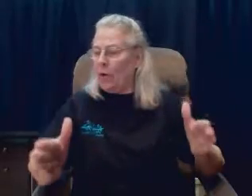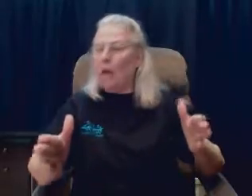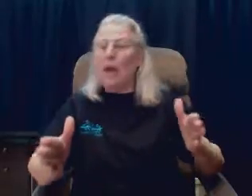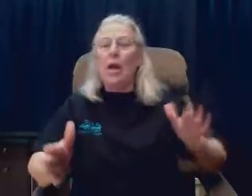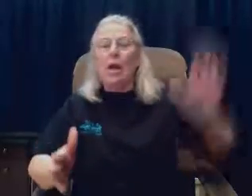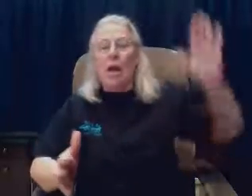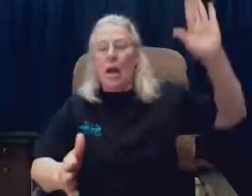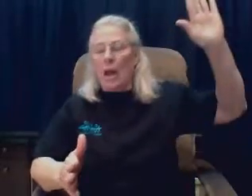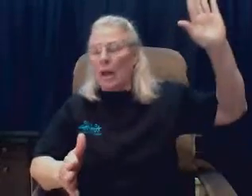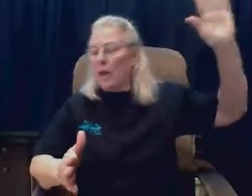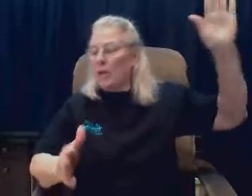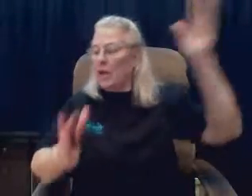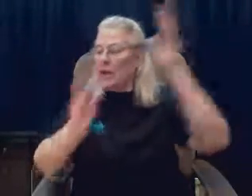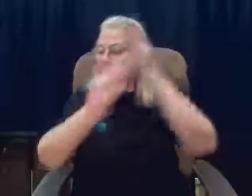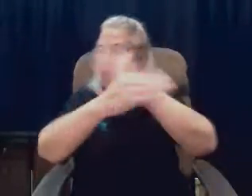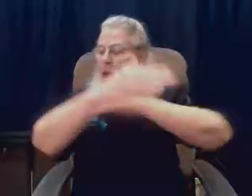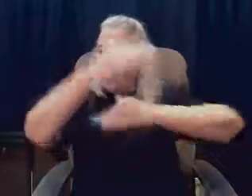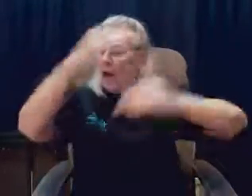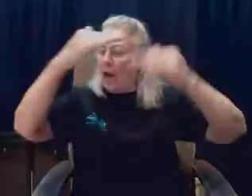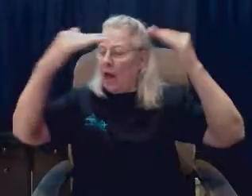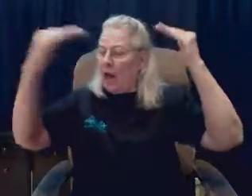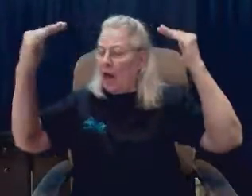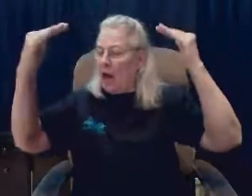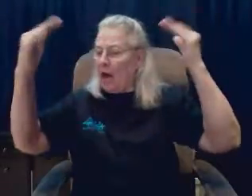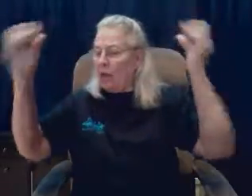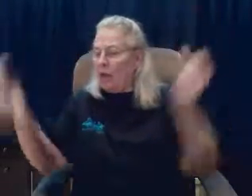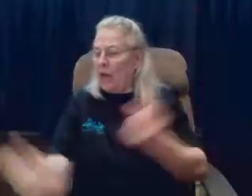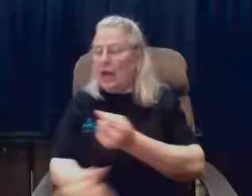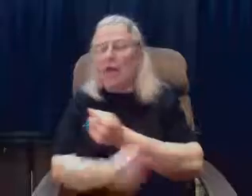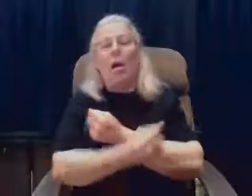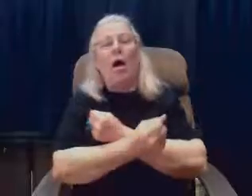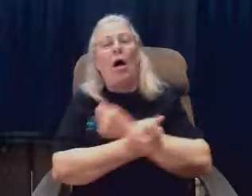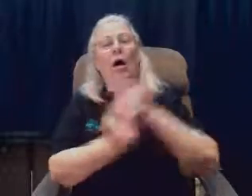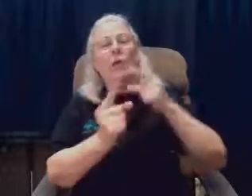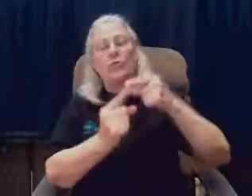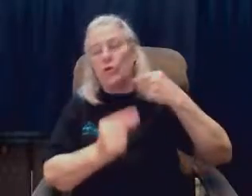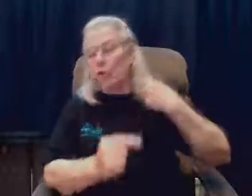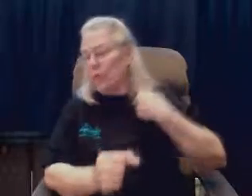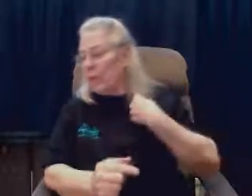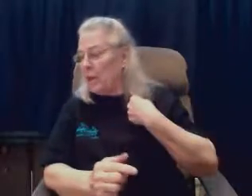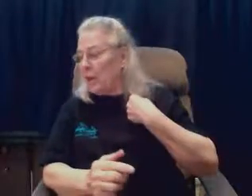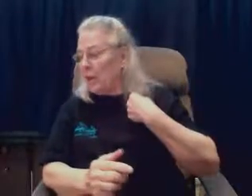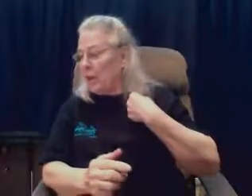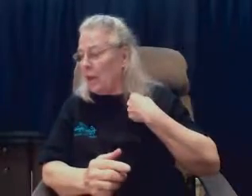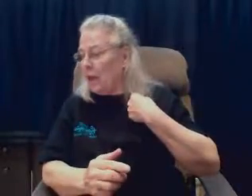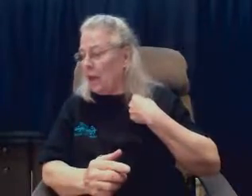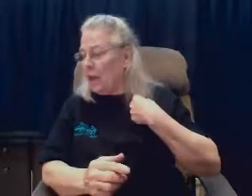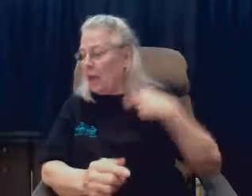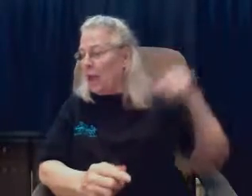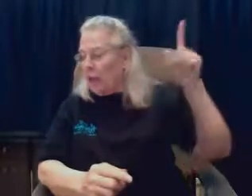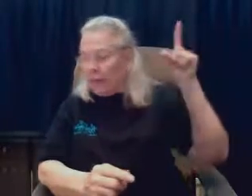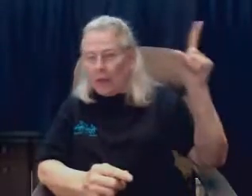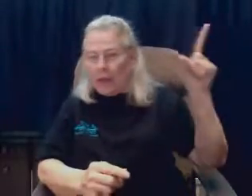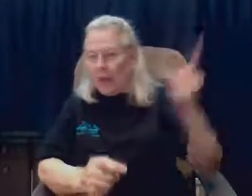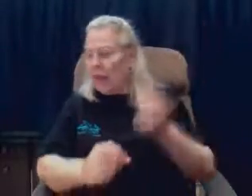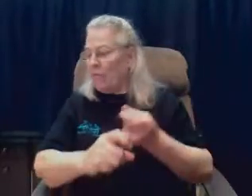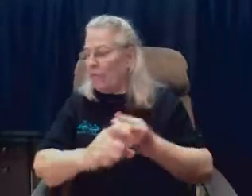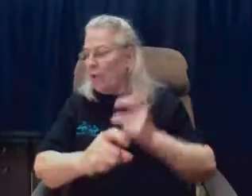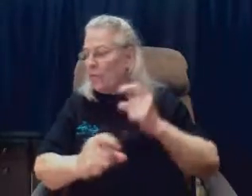And his heavenly love to me He from